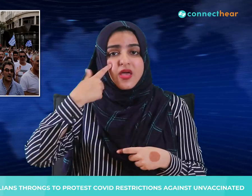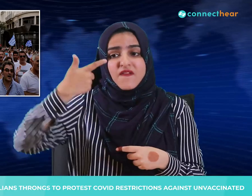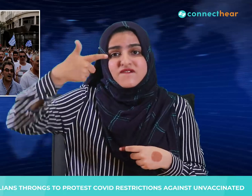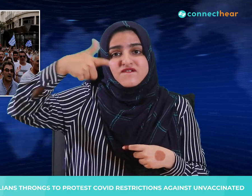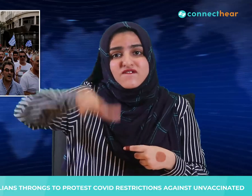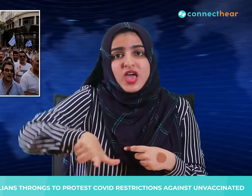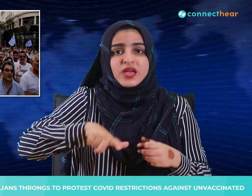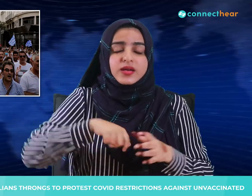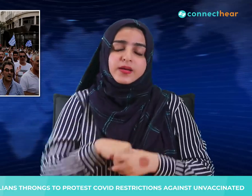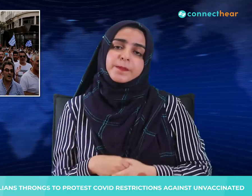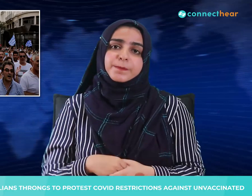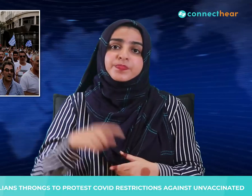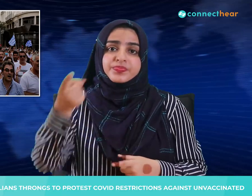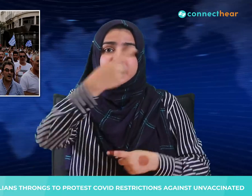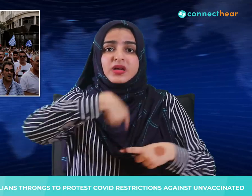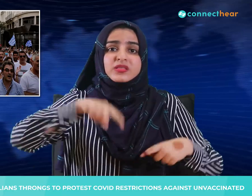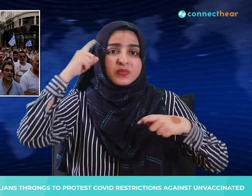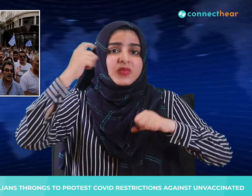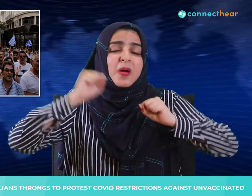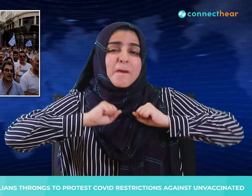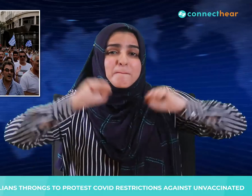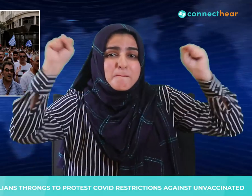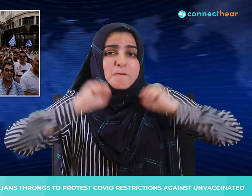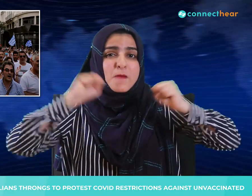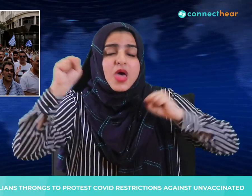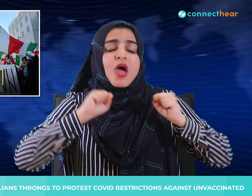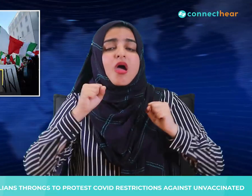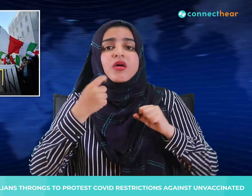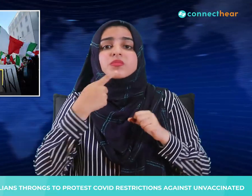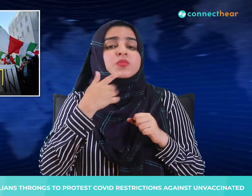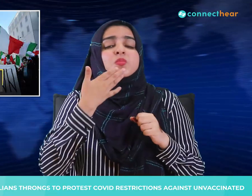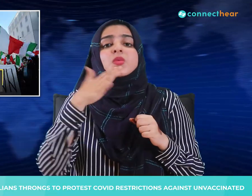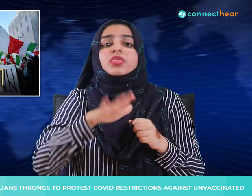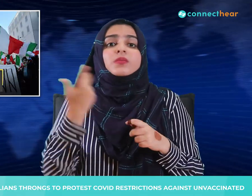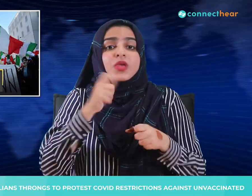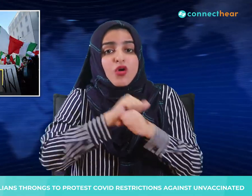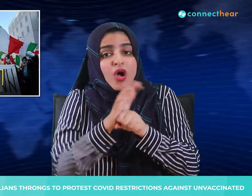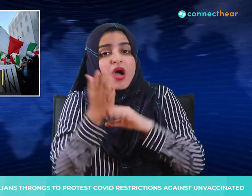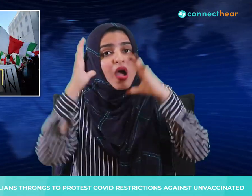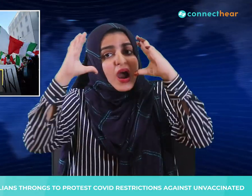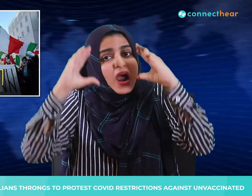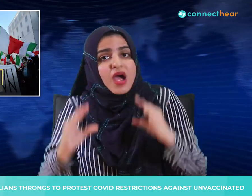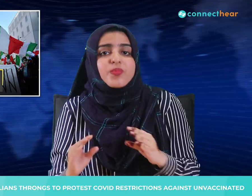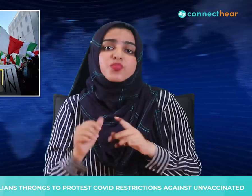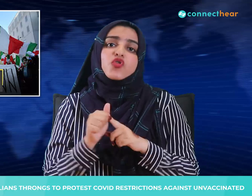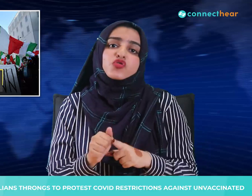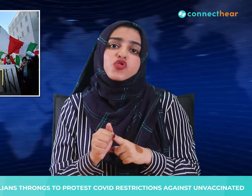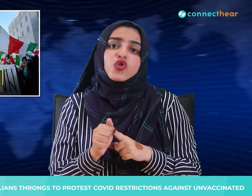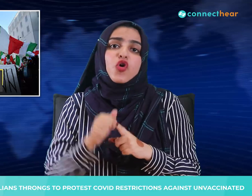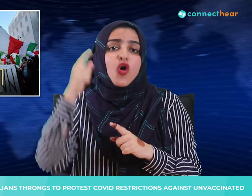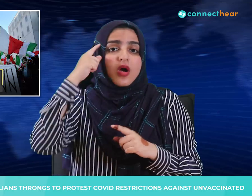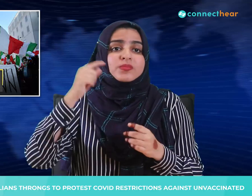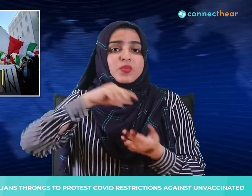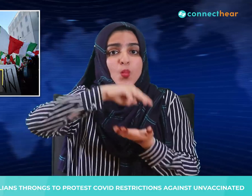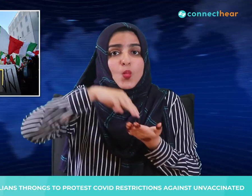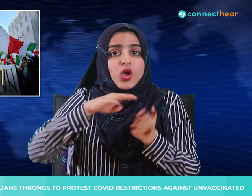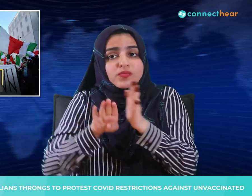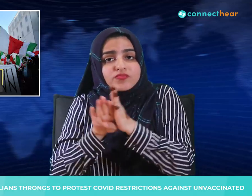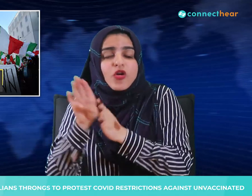week, as it attempts to protect the slowly recovering economy and prevent further lockdowns. A proposal to make